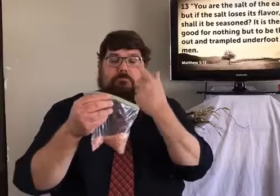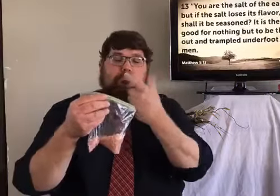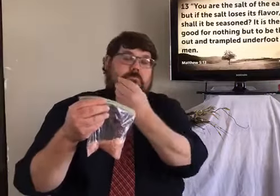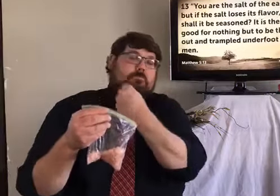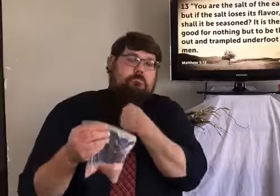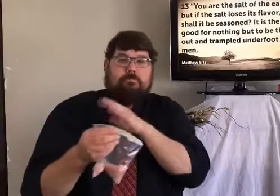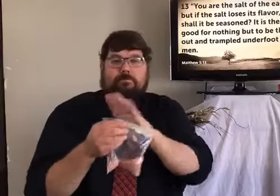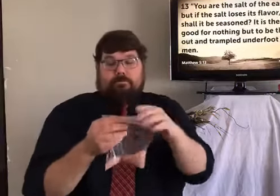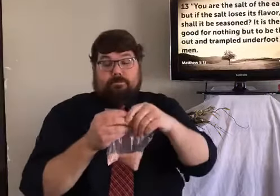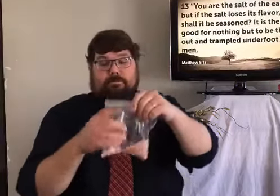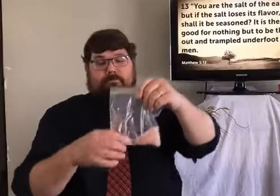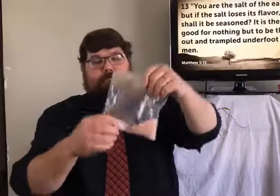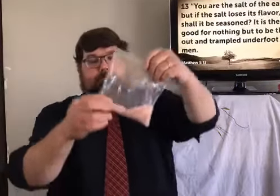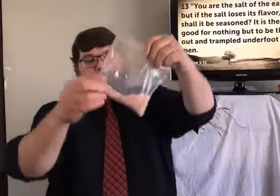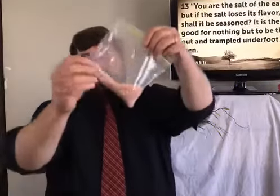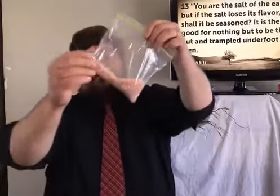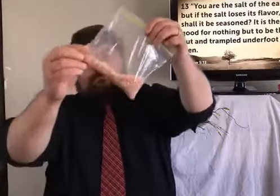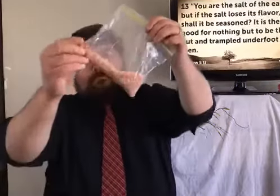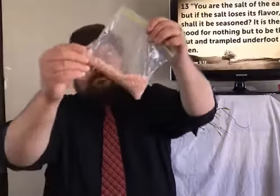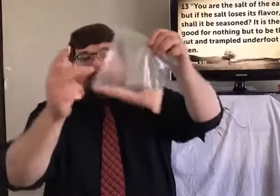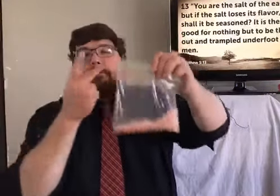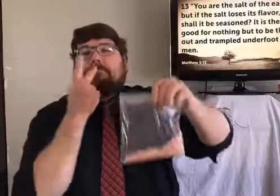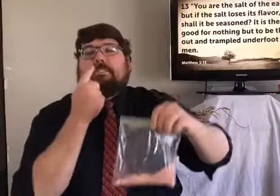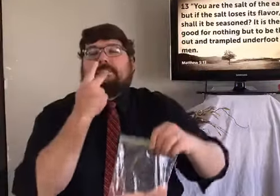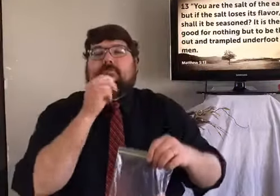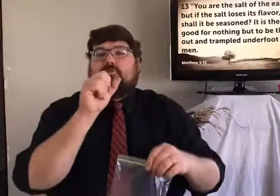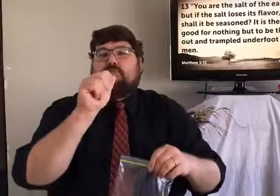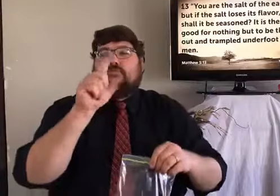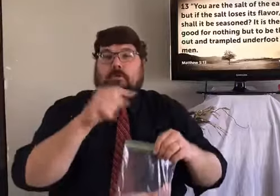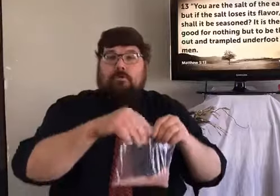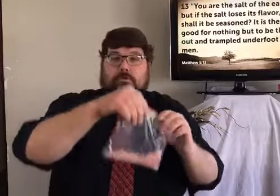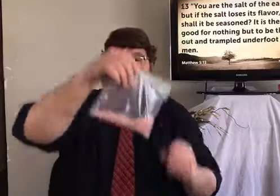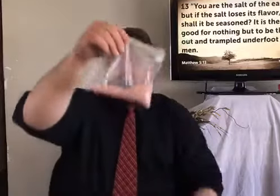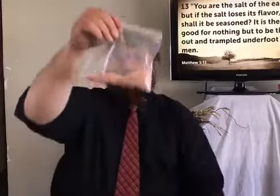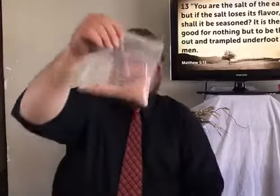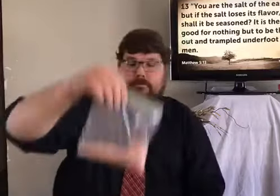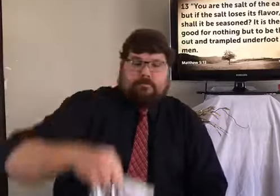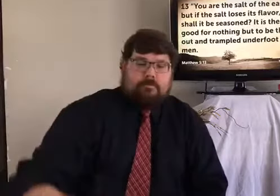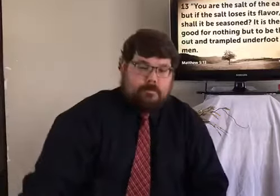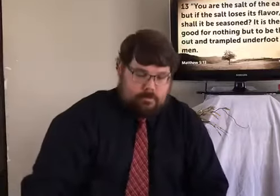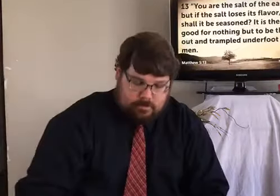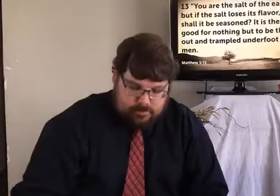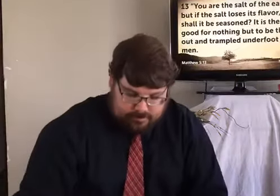like to use that, so I asked for a little bit of it. was nice they gave that to me. This is pink salt.